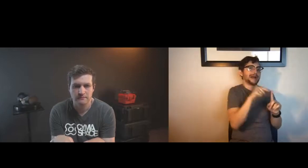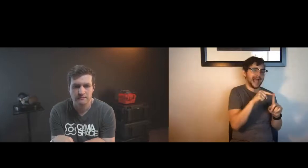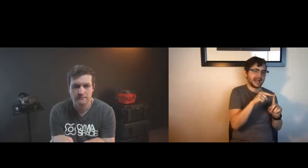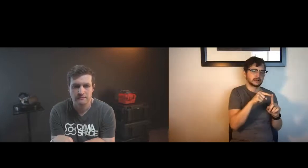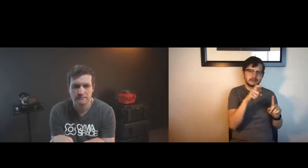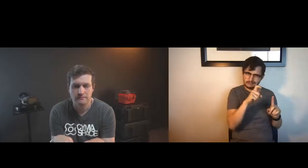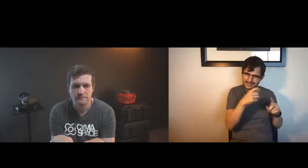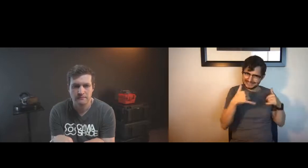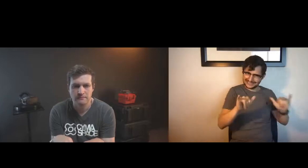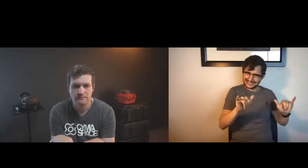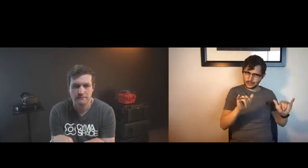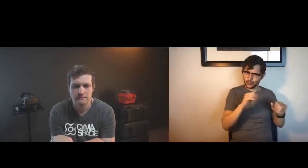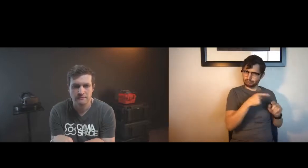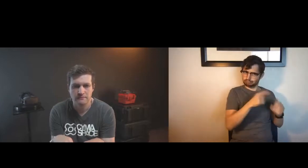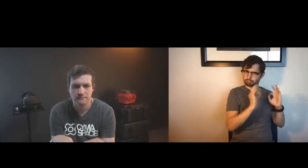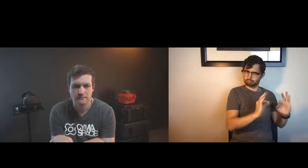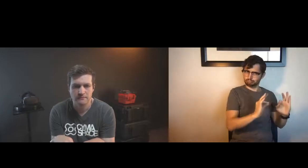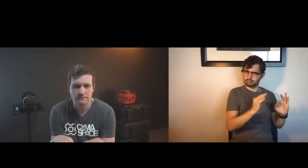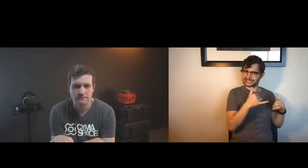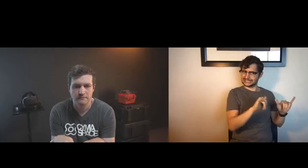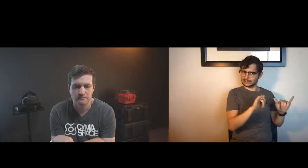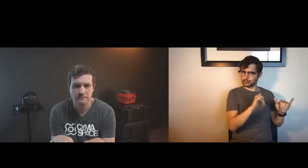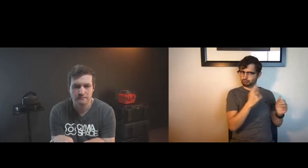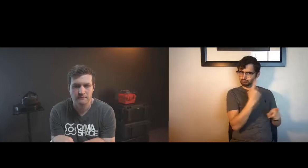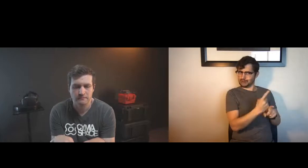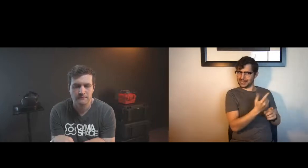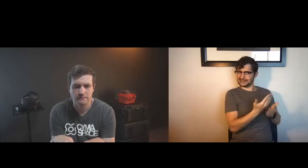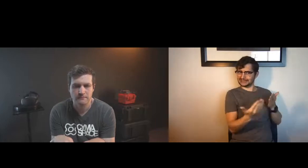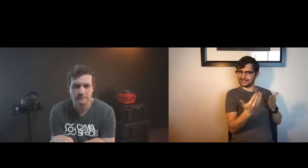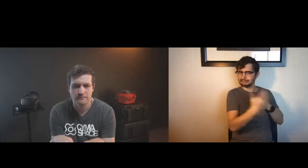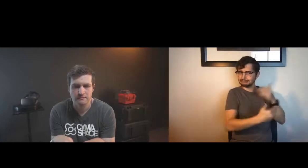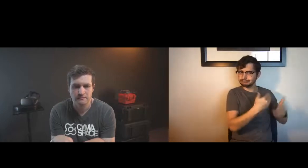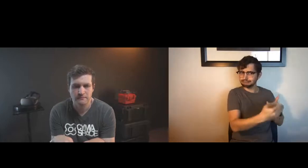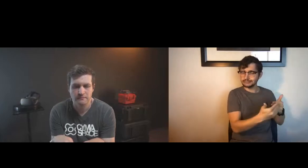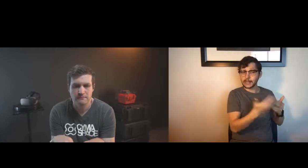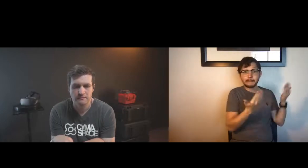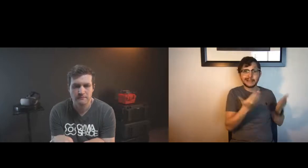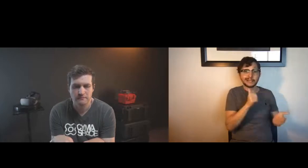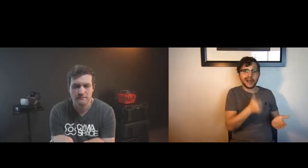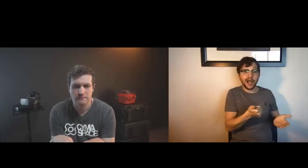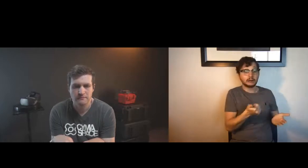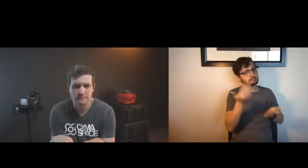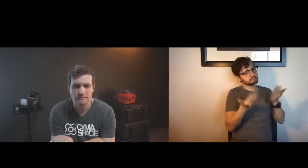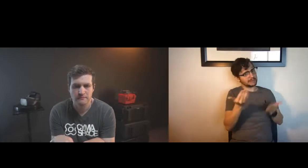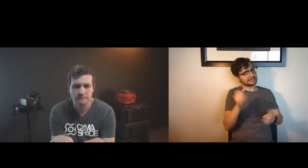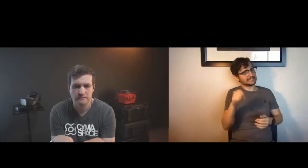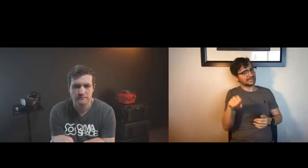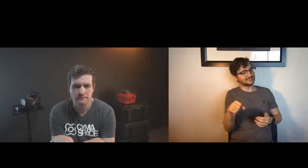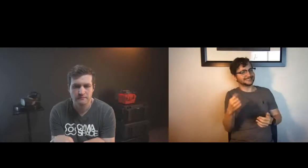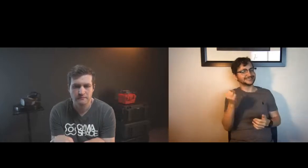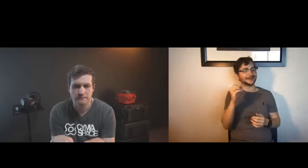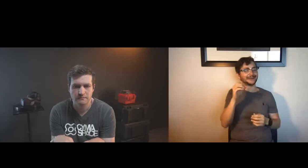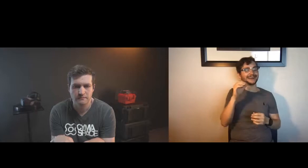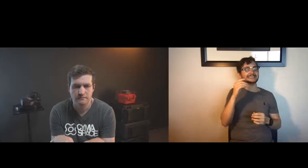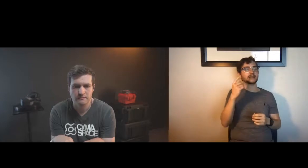over time we would have to then revisit that design principle and see if it still holds and if it's still something we should